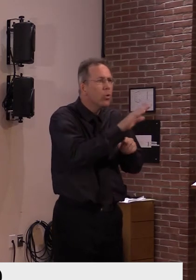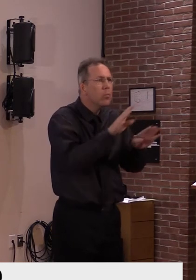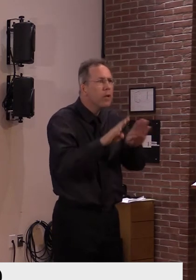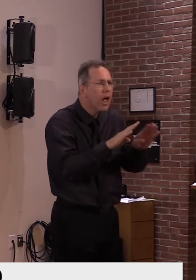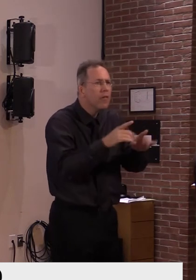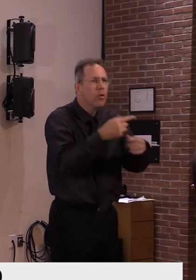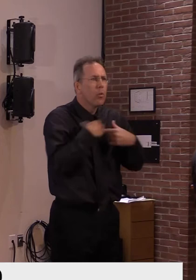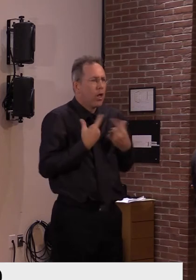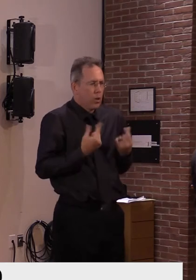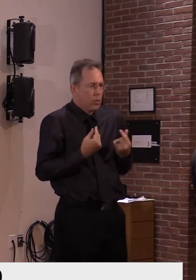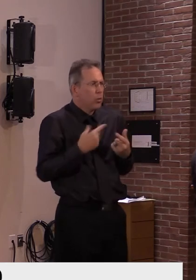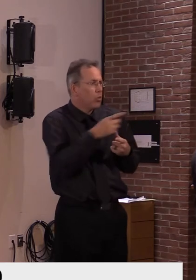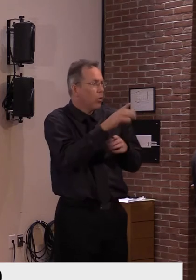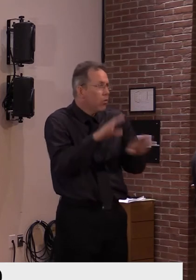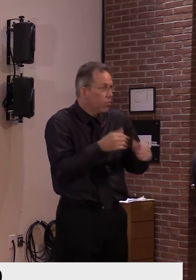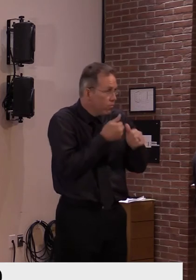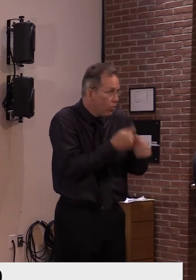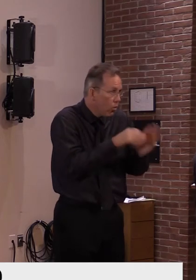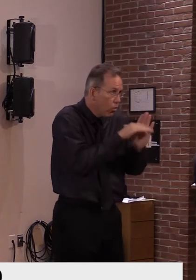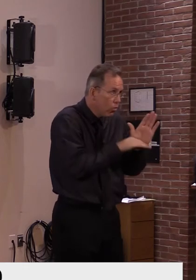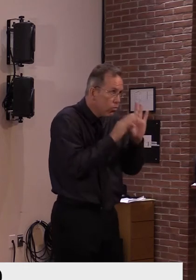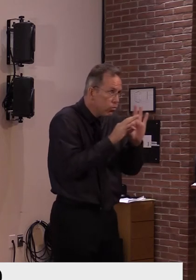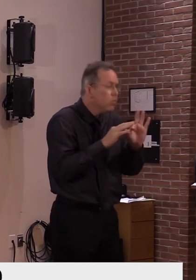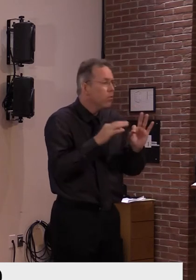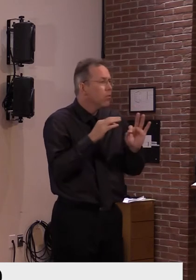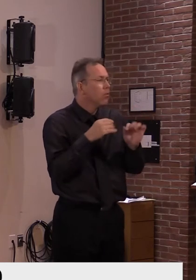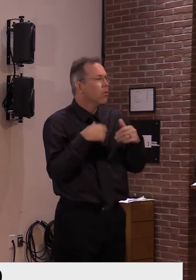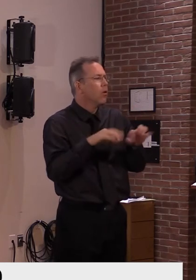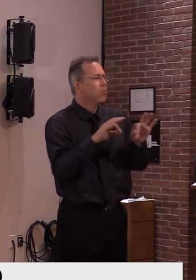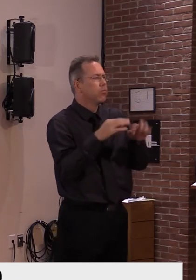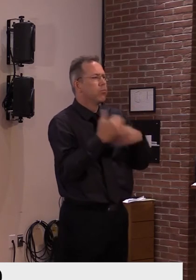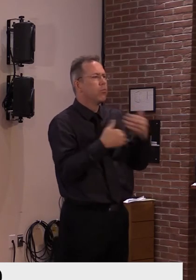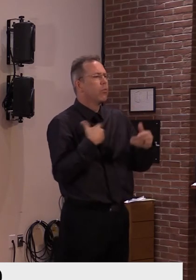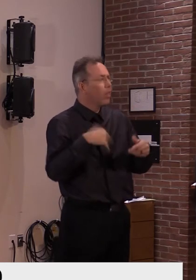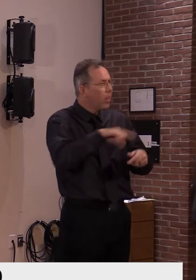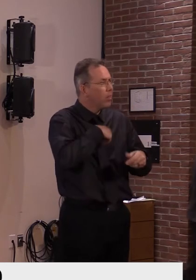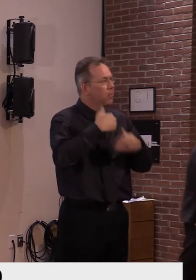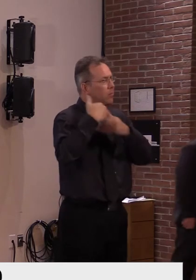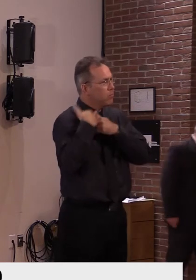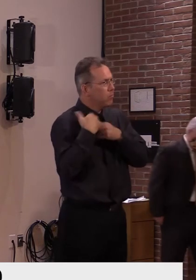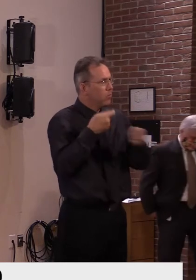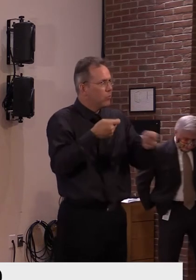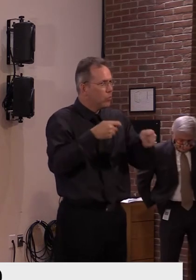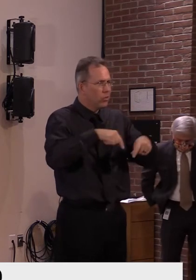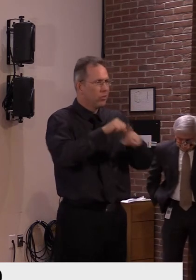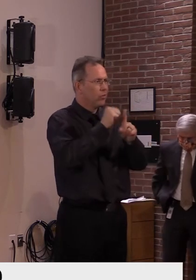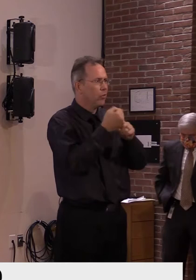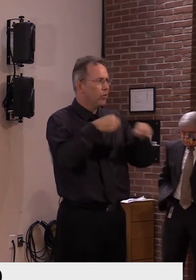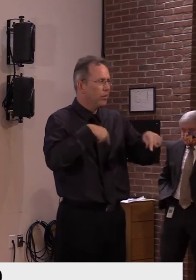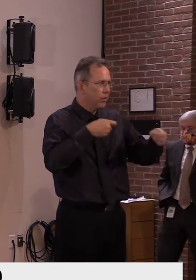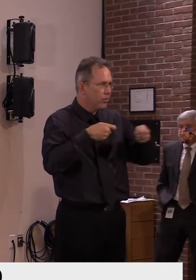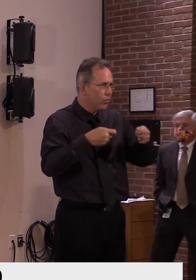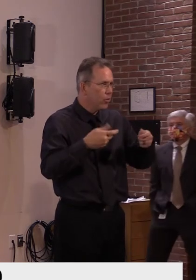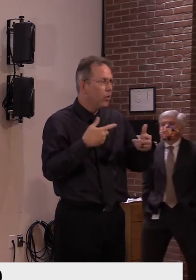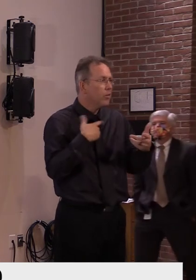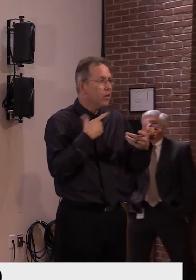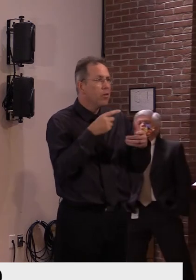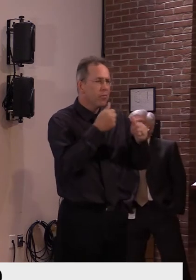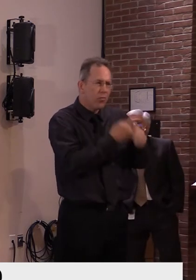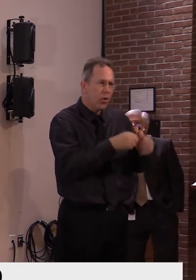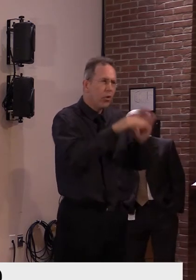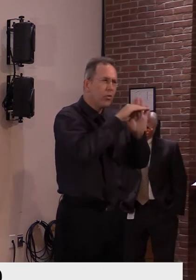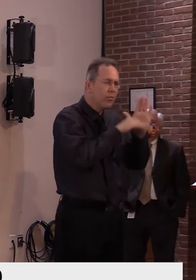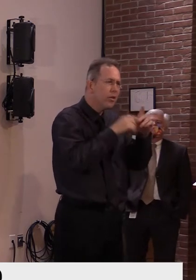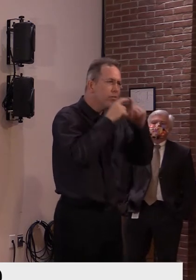control what that ultimate, um, reality is. And, um, you know, by following public health guidance, we can make it a much, a much lower